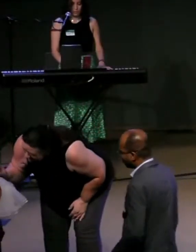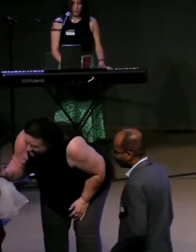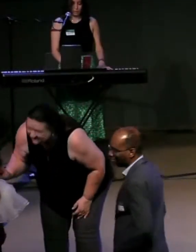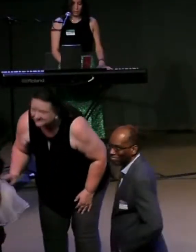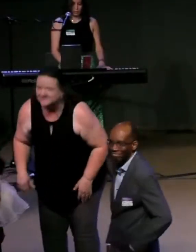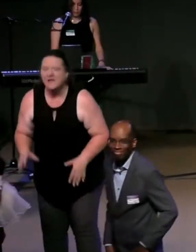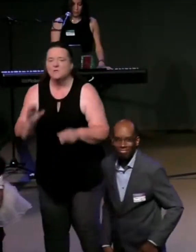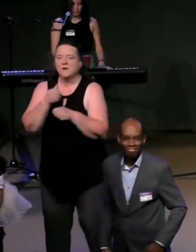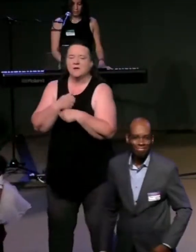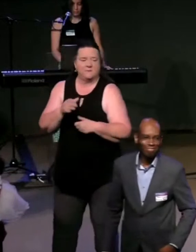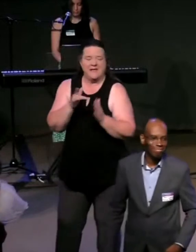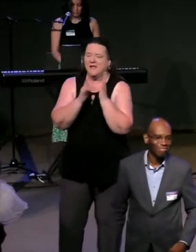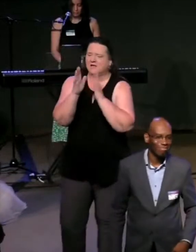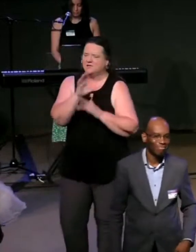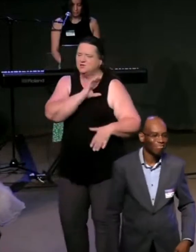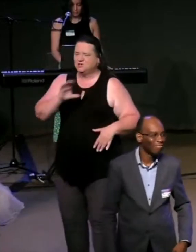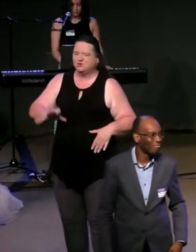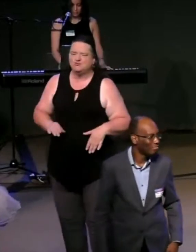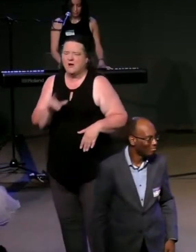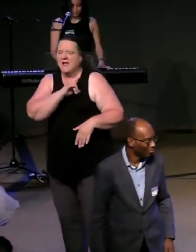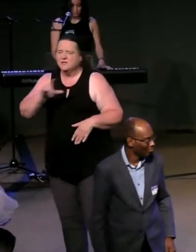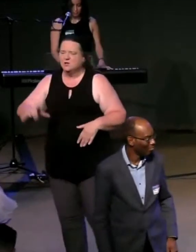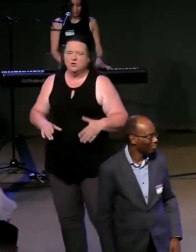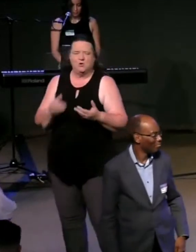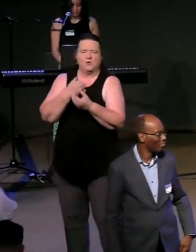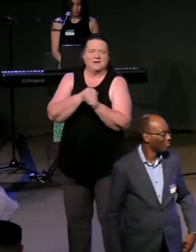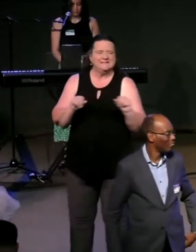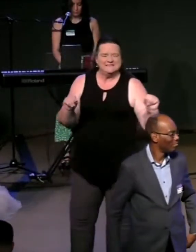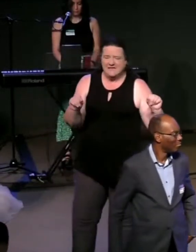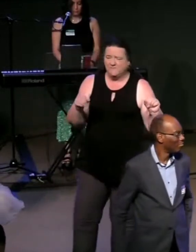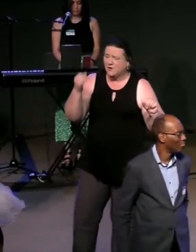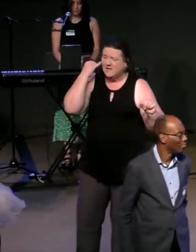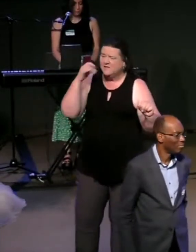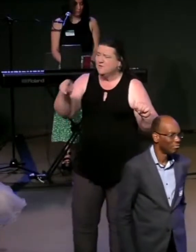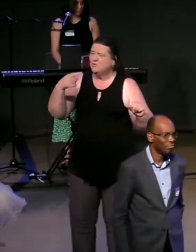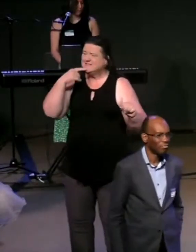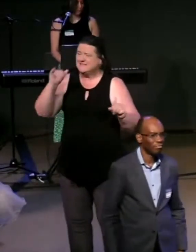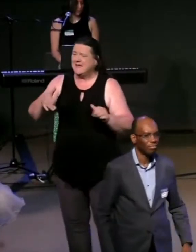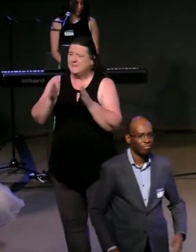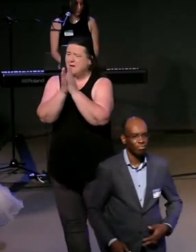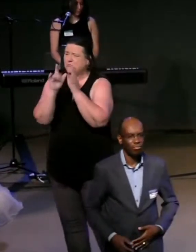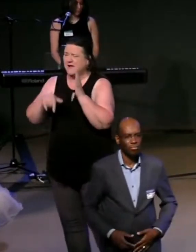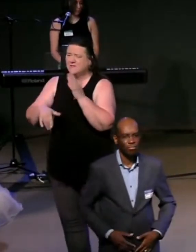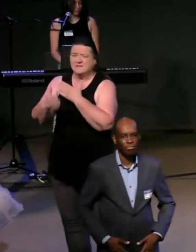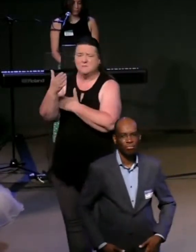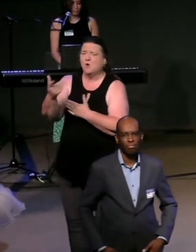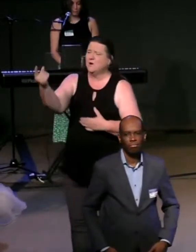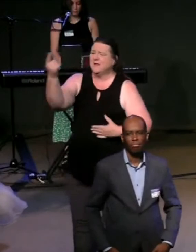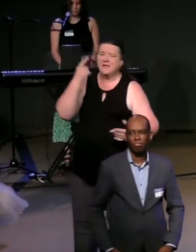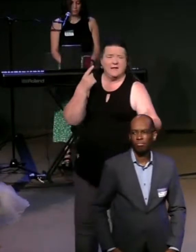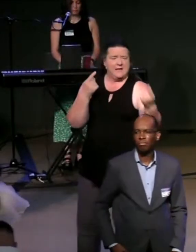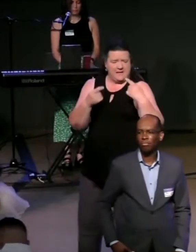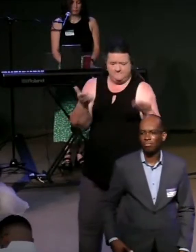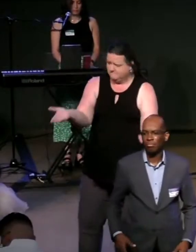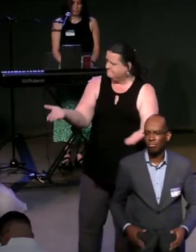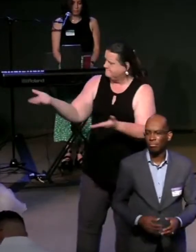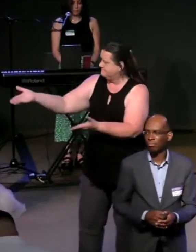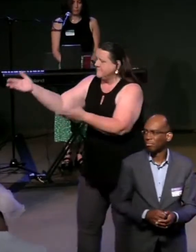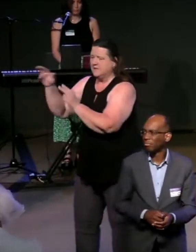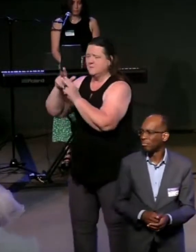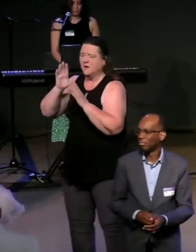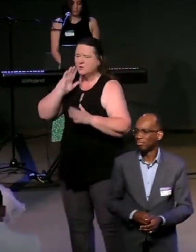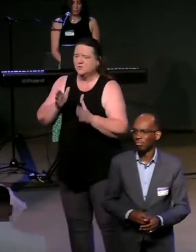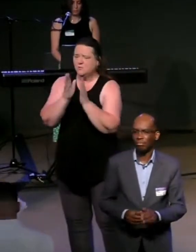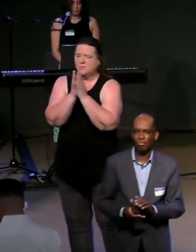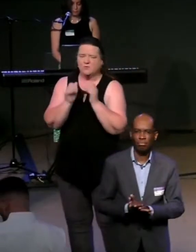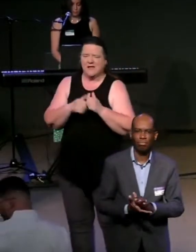lord and savior of our lives if you said that prayer this morning i want to invite you to come forward let our prayer partners pray with you this morning